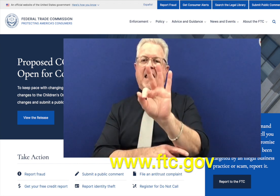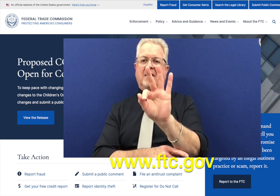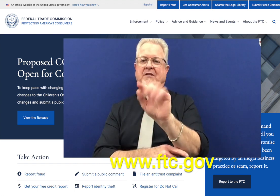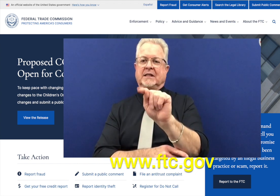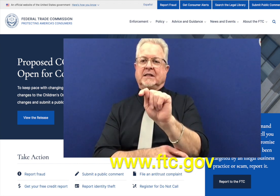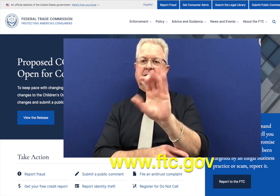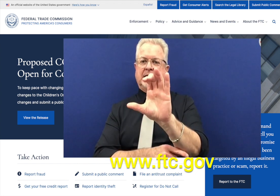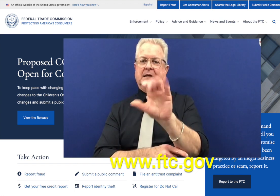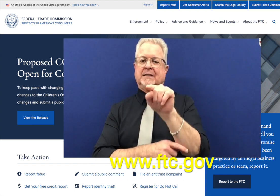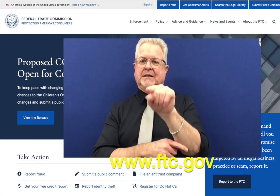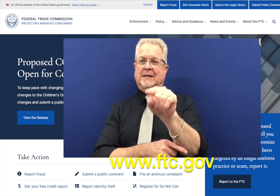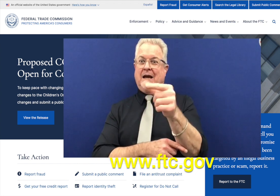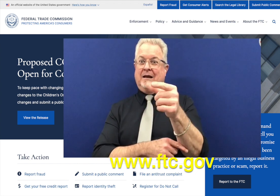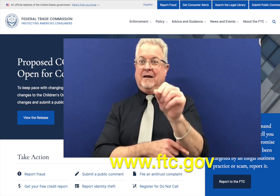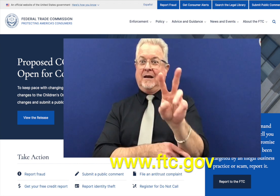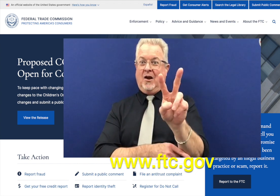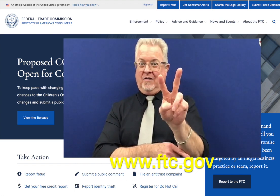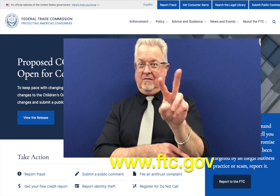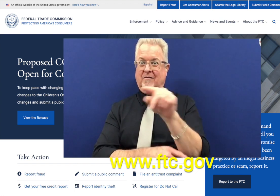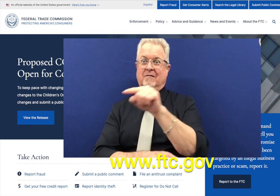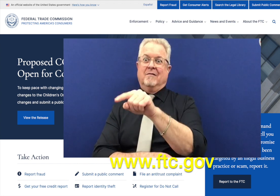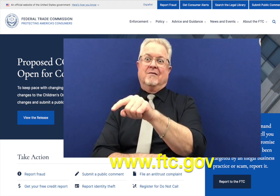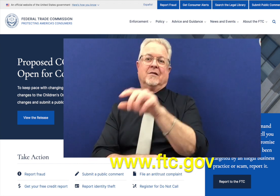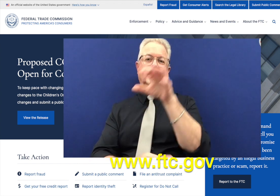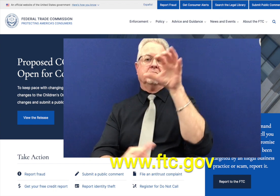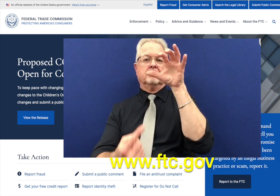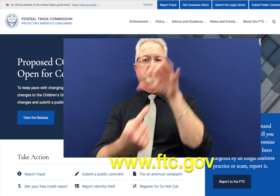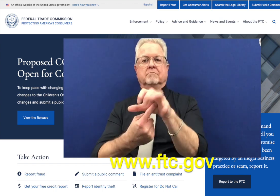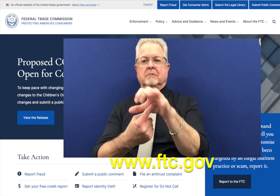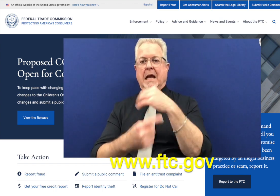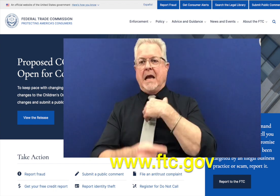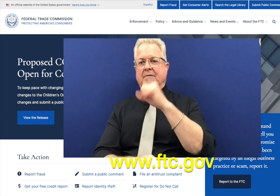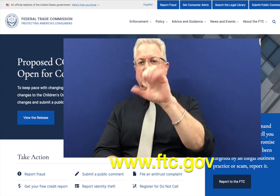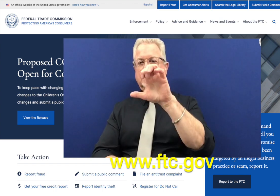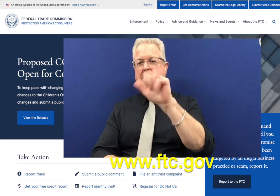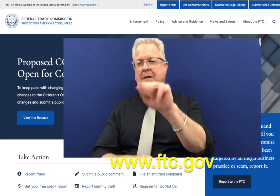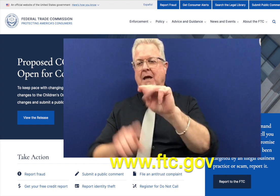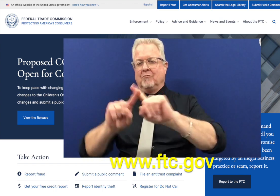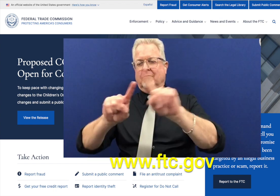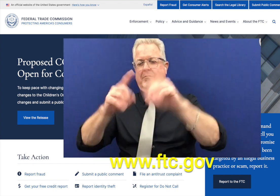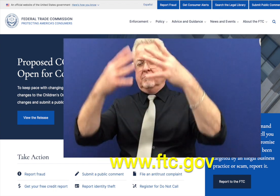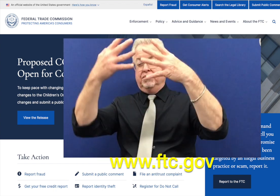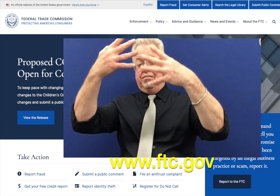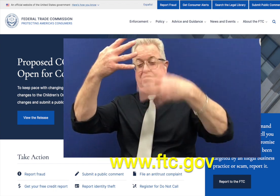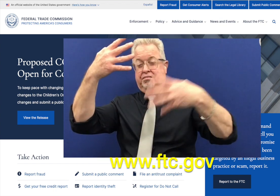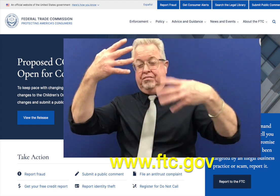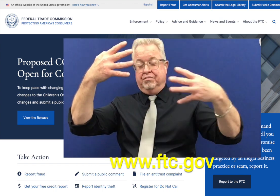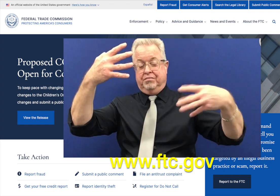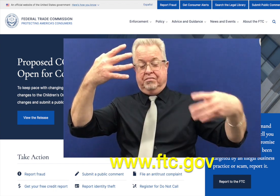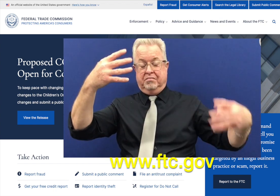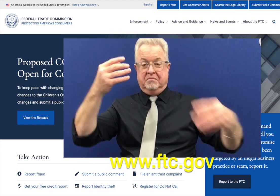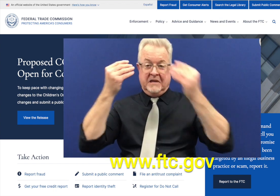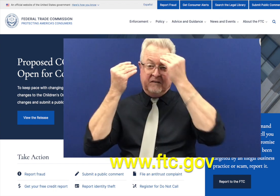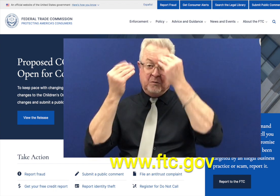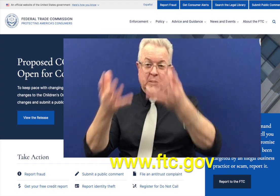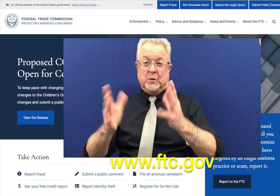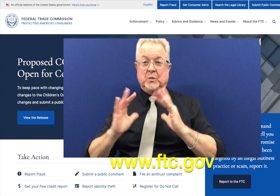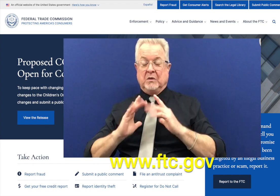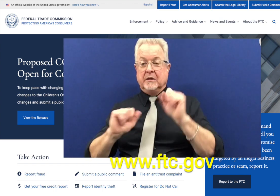or ftc.gov they know how to handle scams and they're very